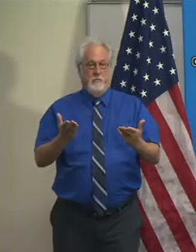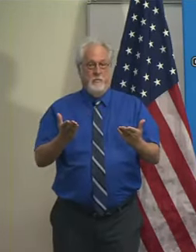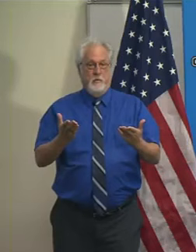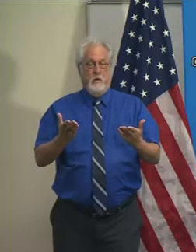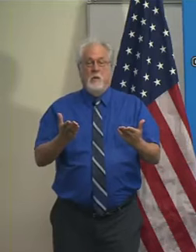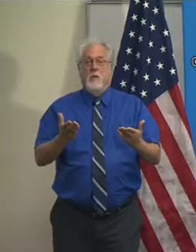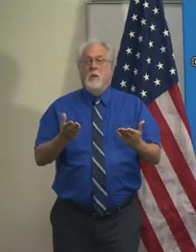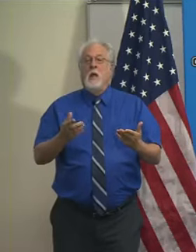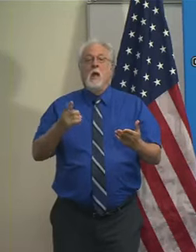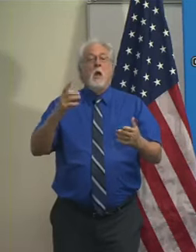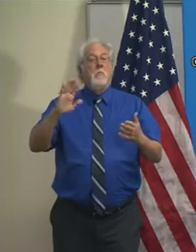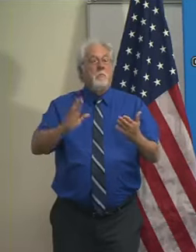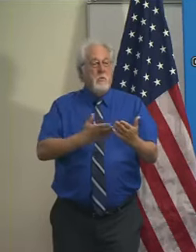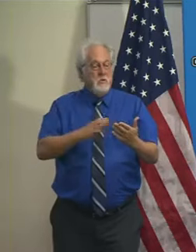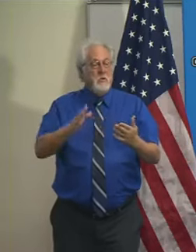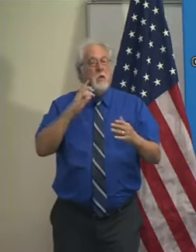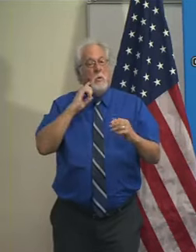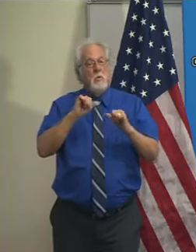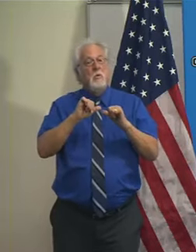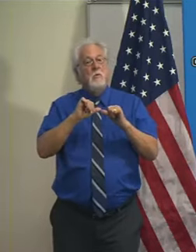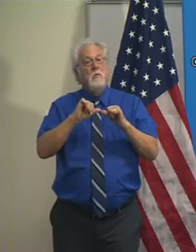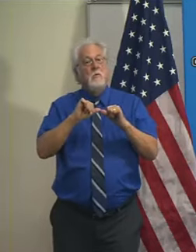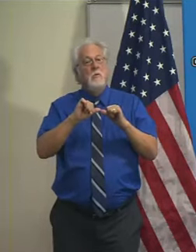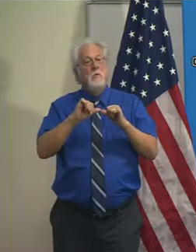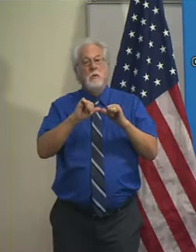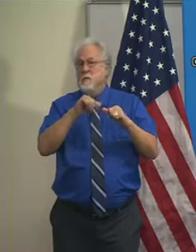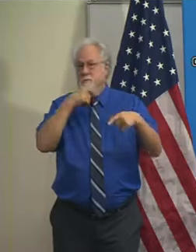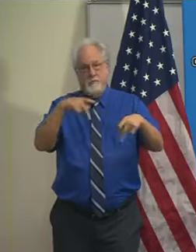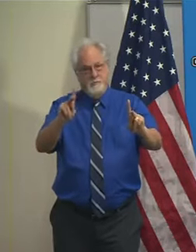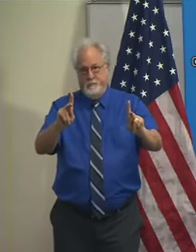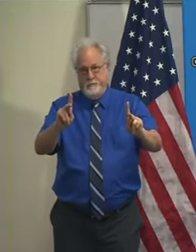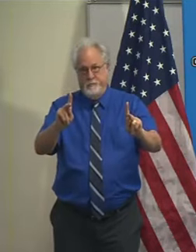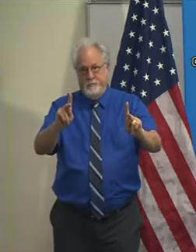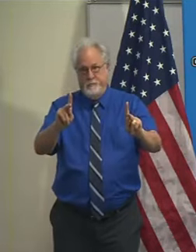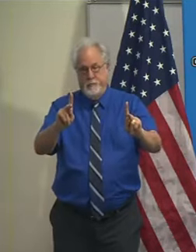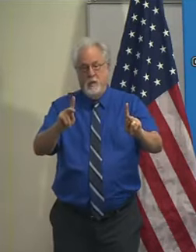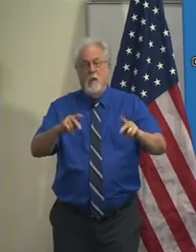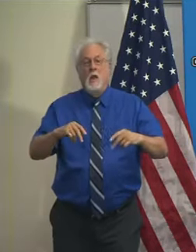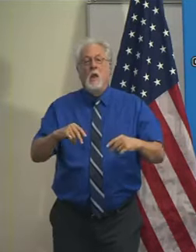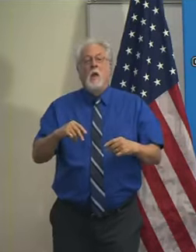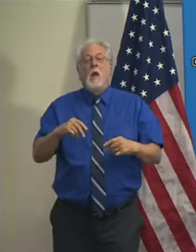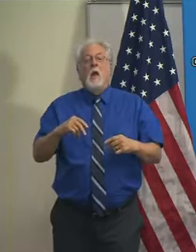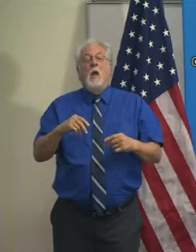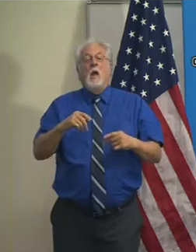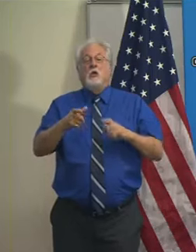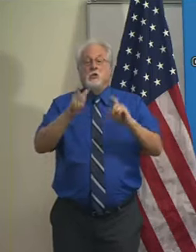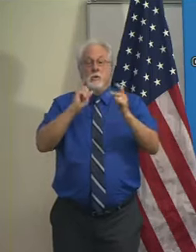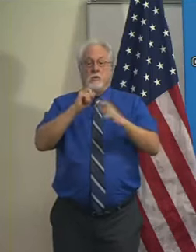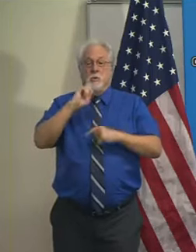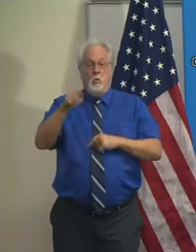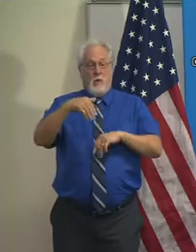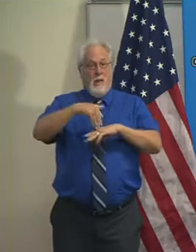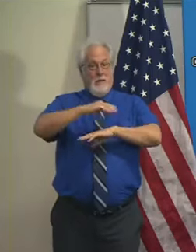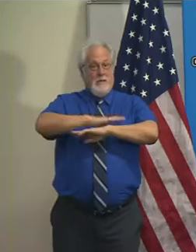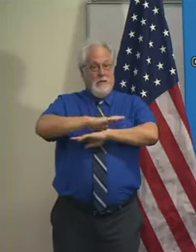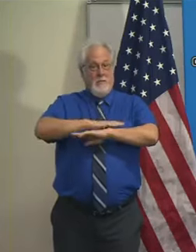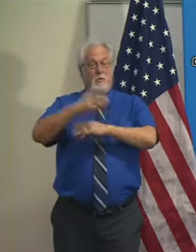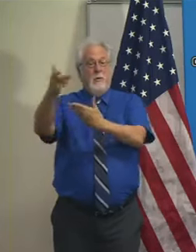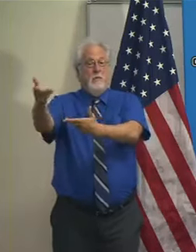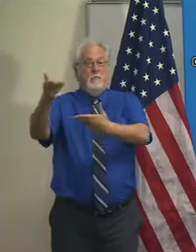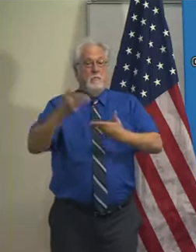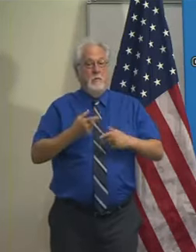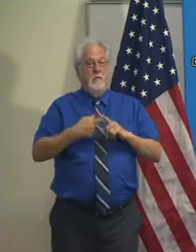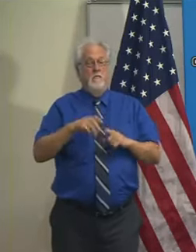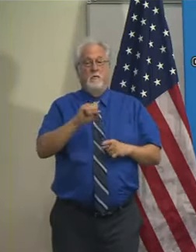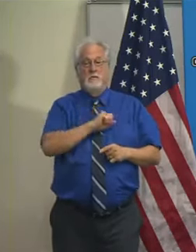Live music will continue to not be allowed. All drinks will have to be ordered at the table and delivered by bar